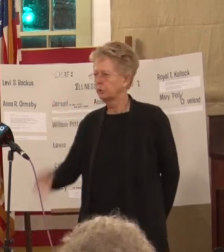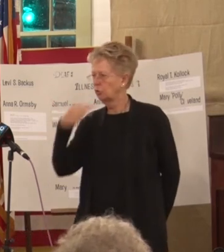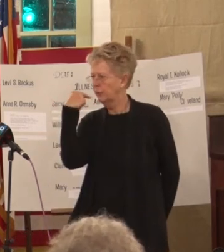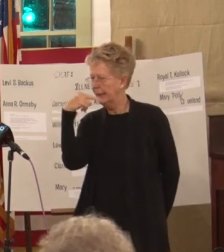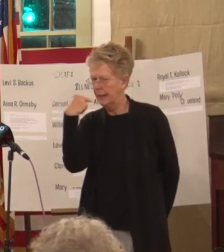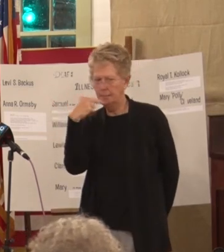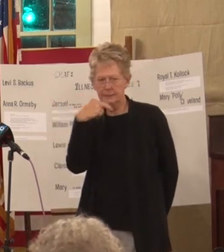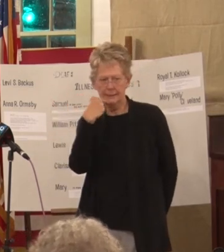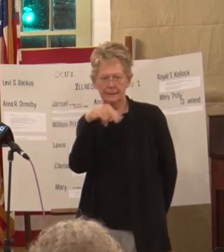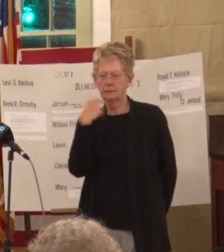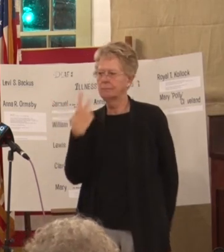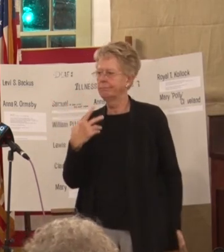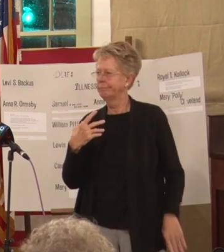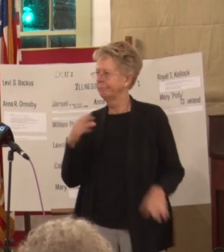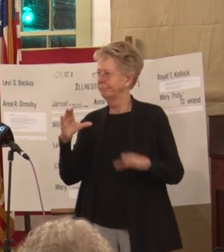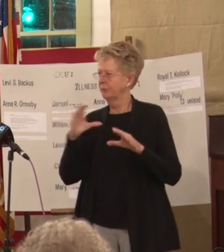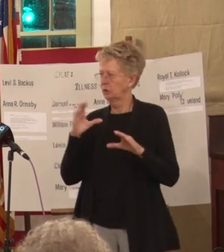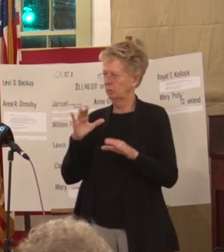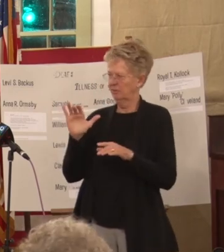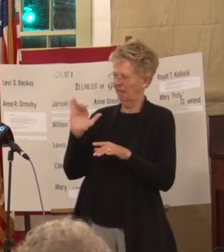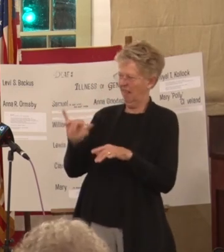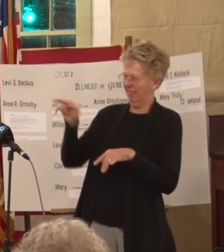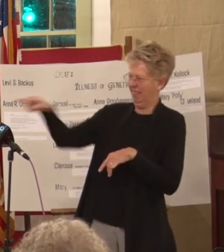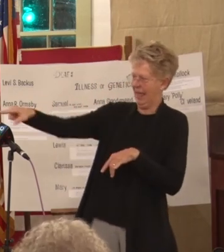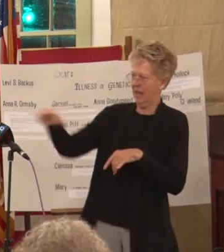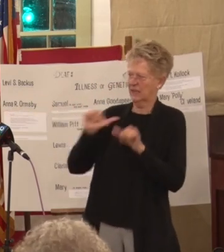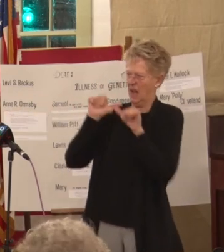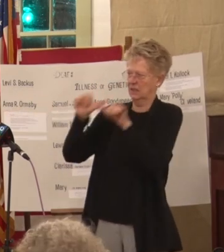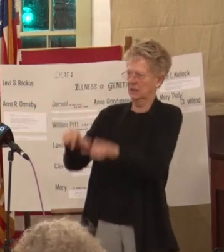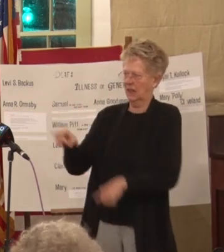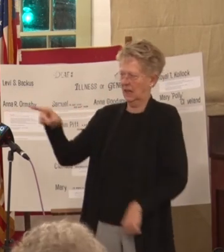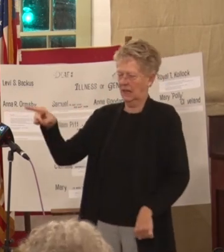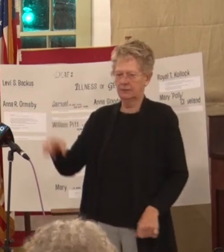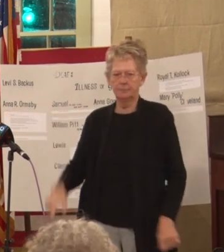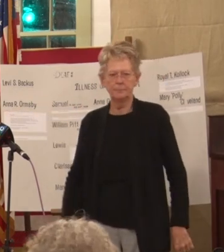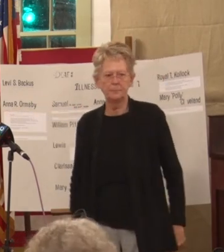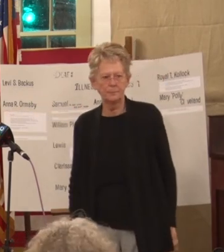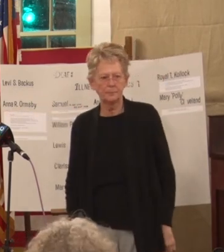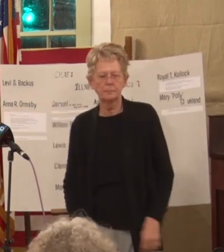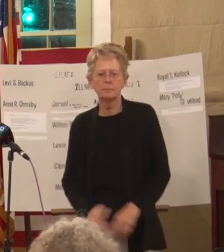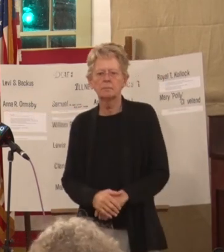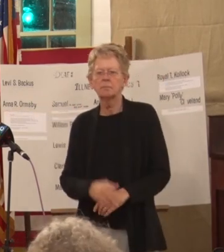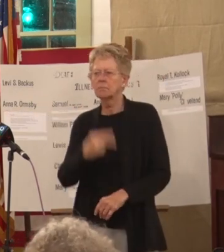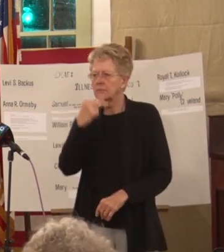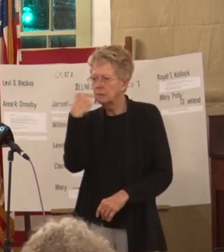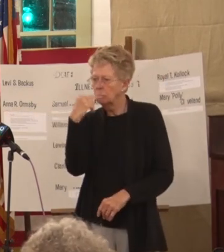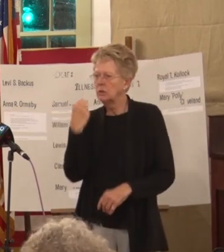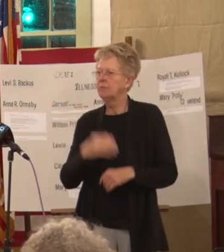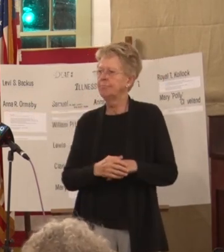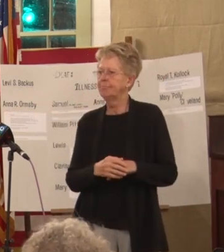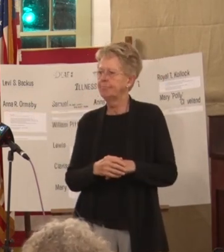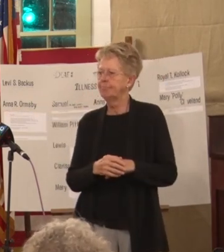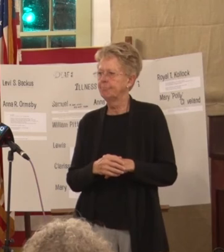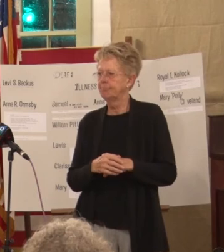communicate like this all the time and so lip reading is problematic for many people